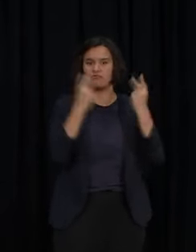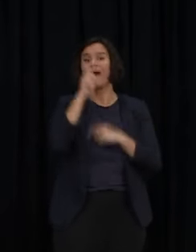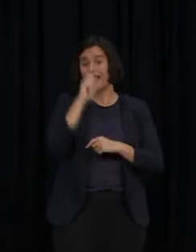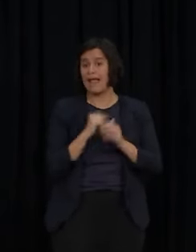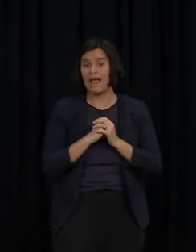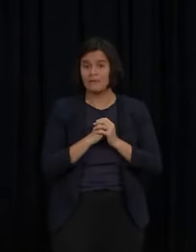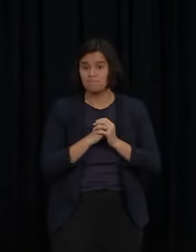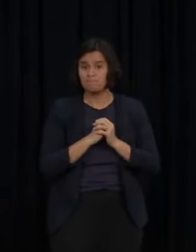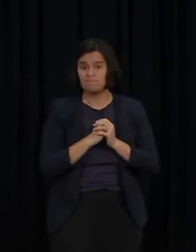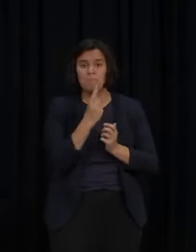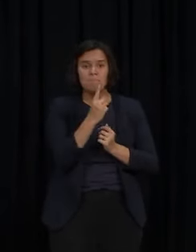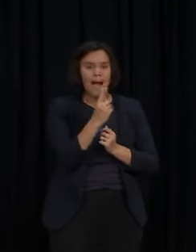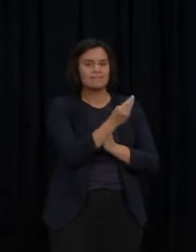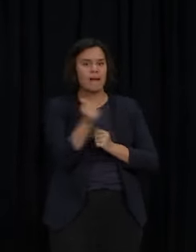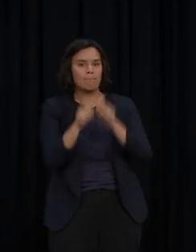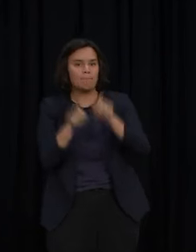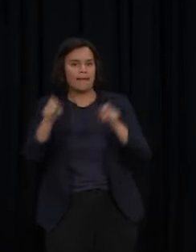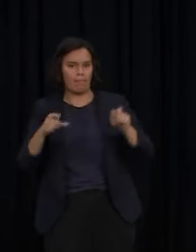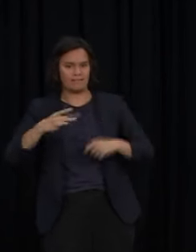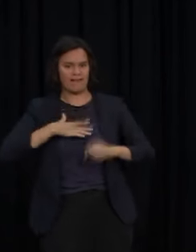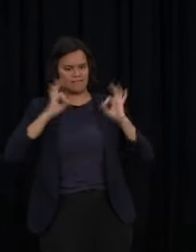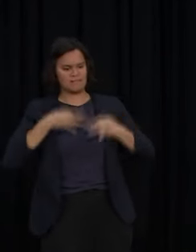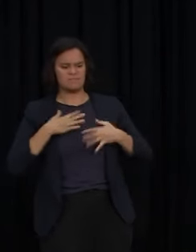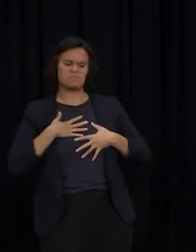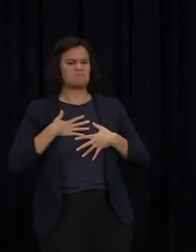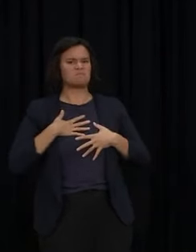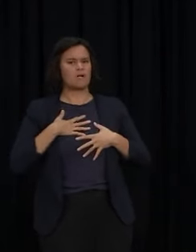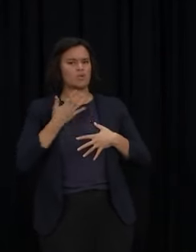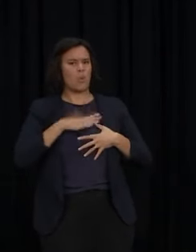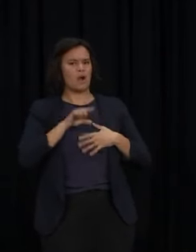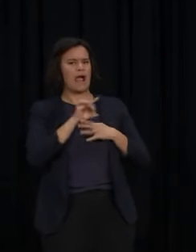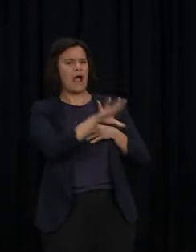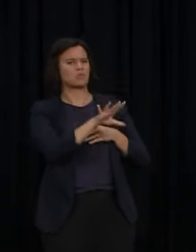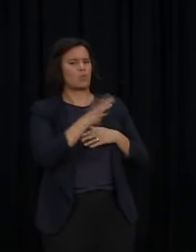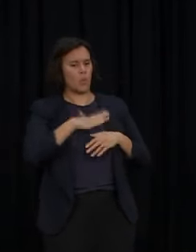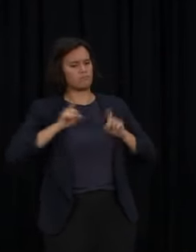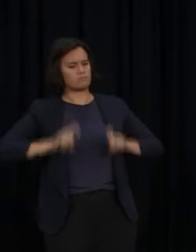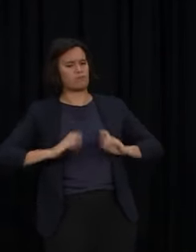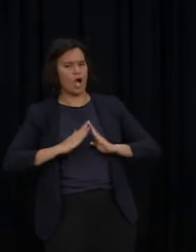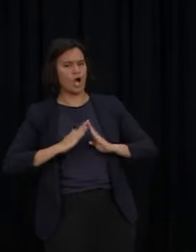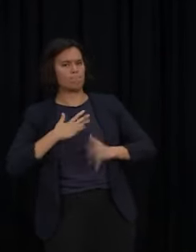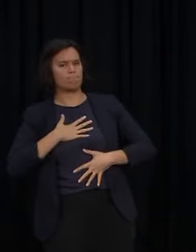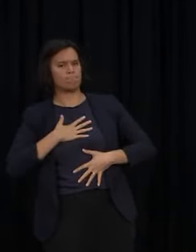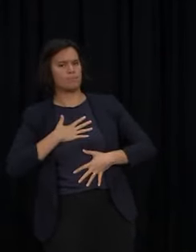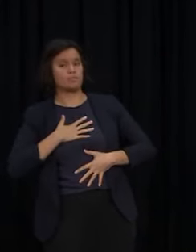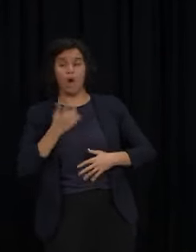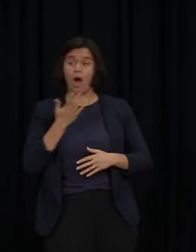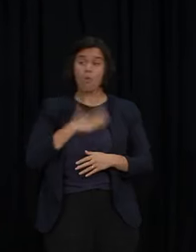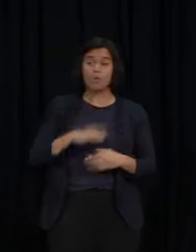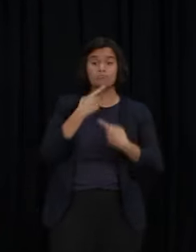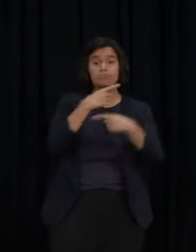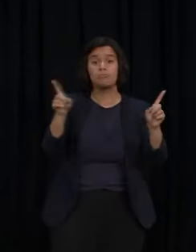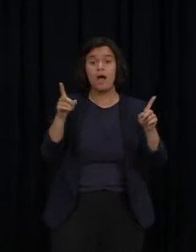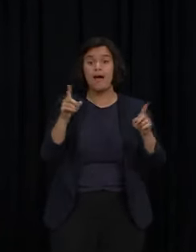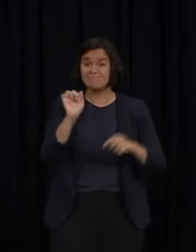there are people who who for their own reasons are going to decide they don't want to do that. What's important to me is that we emphasise that it is still safe to do that but